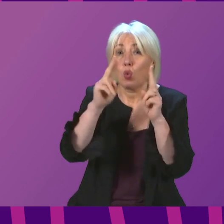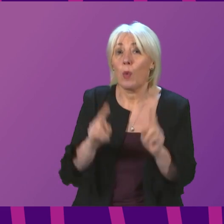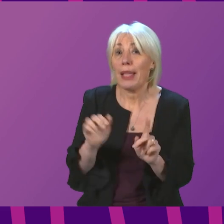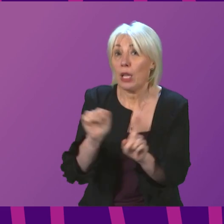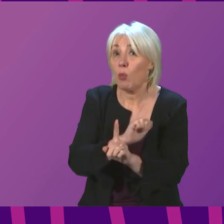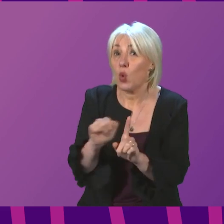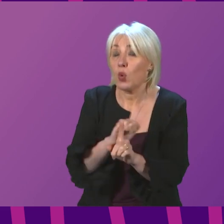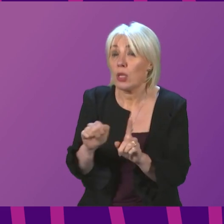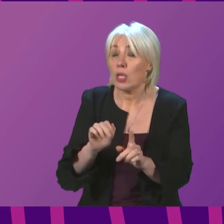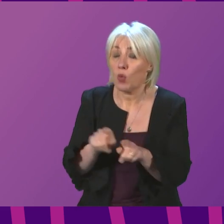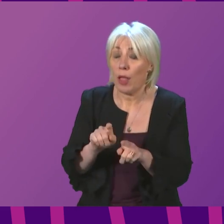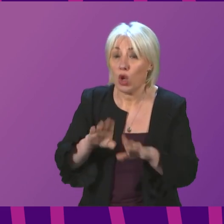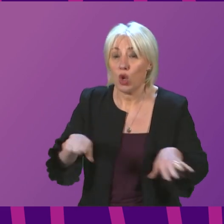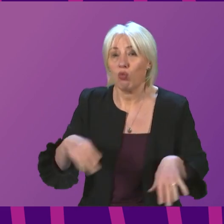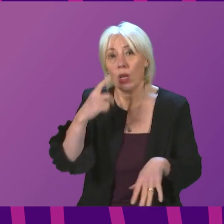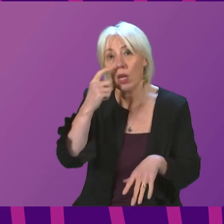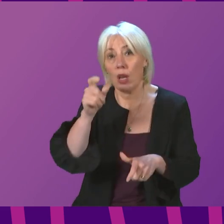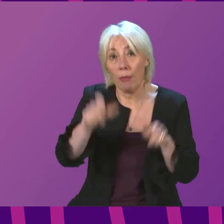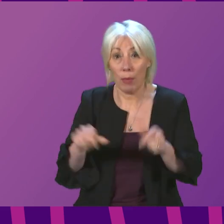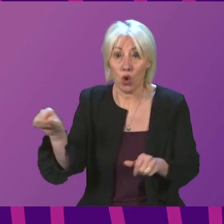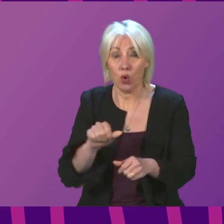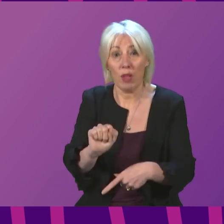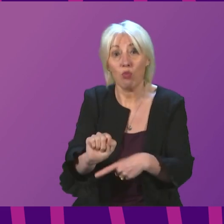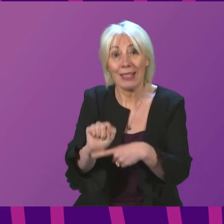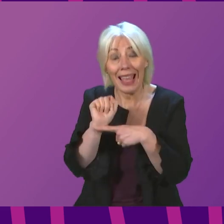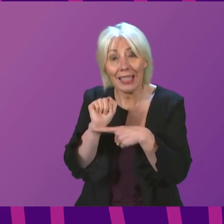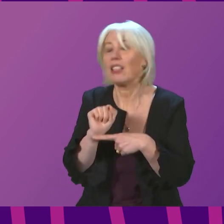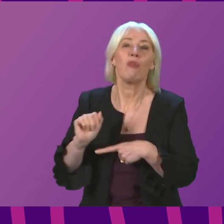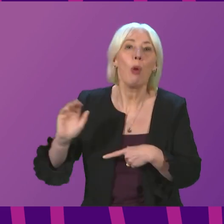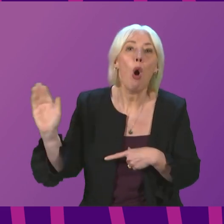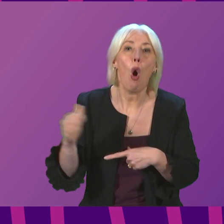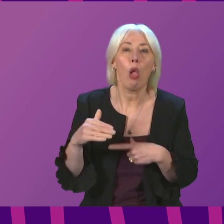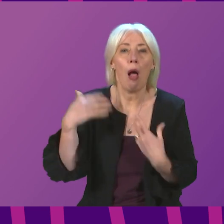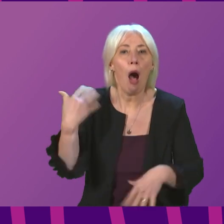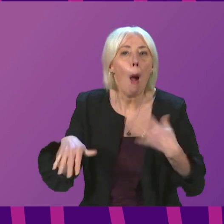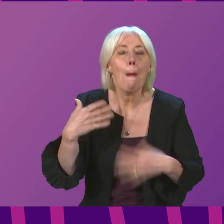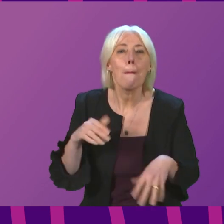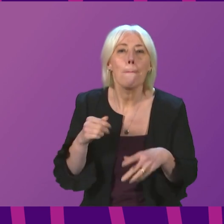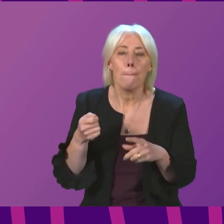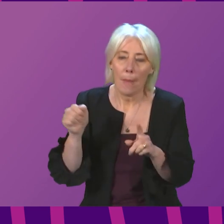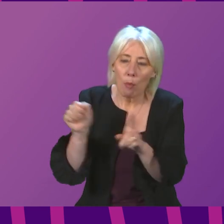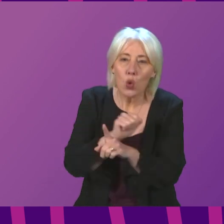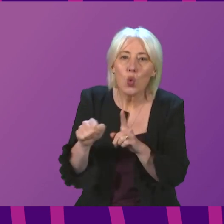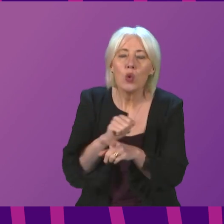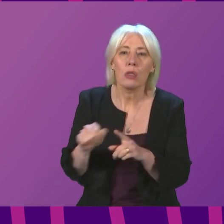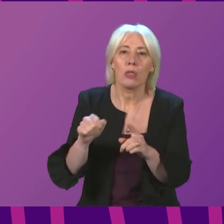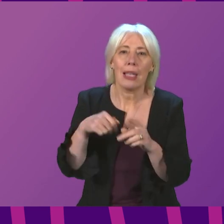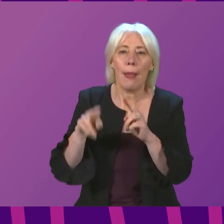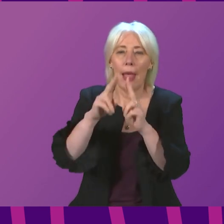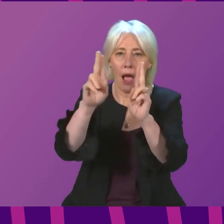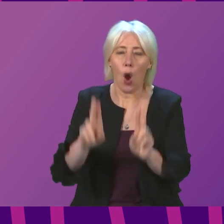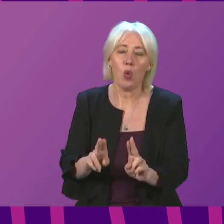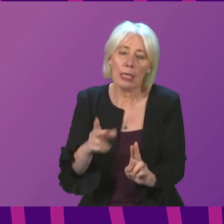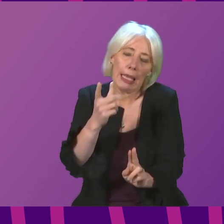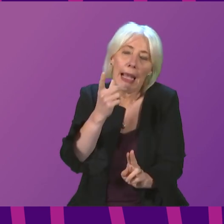Children and young people, of course, have the right to be protected from all forms of harm and abuse. Domestic abuse always has an impact